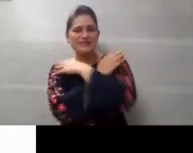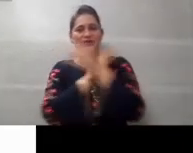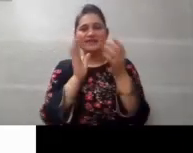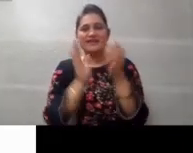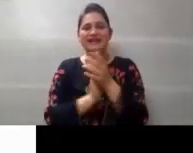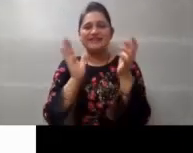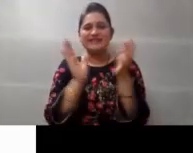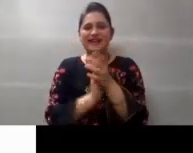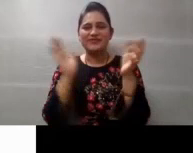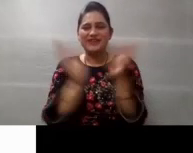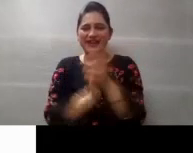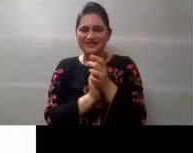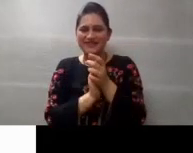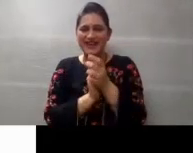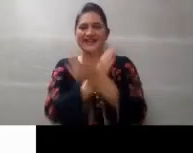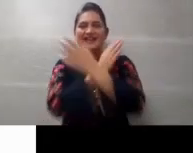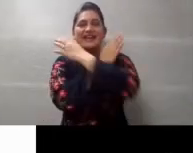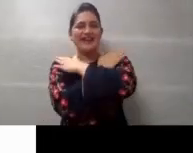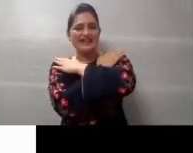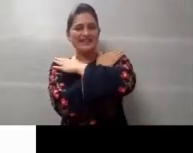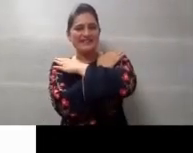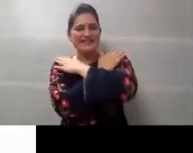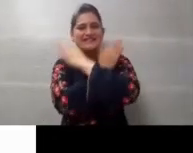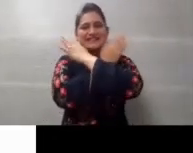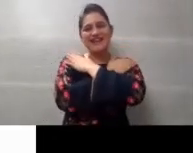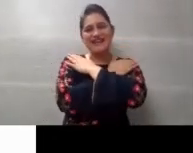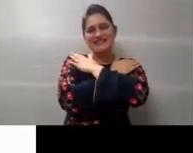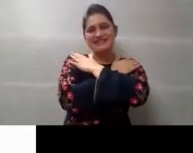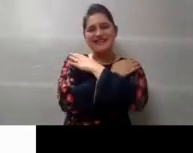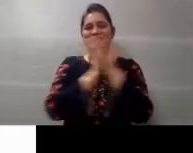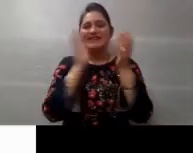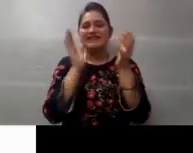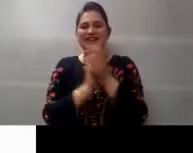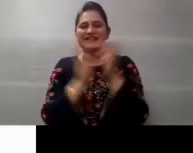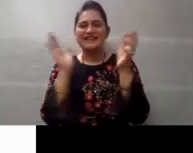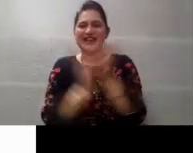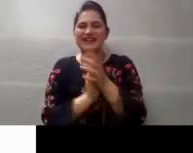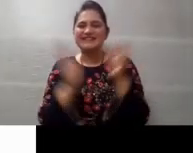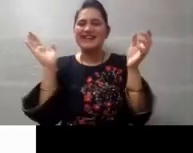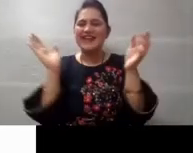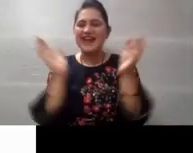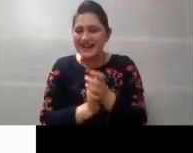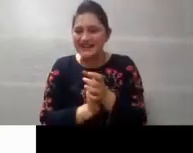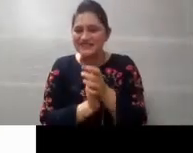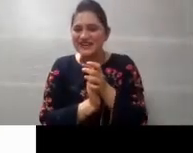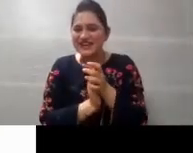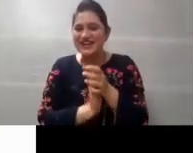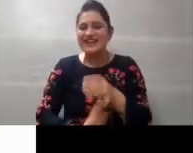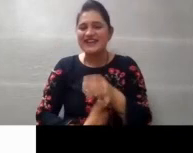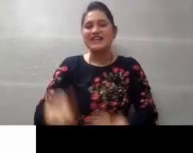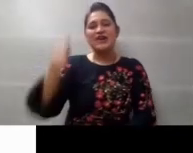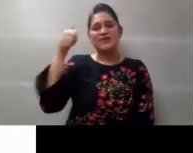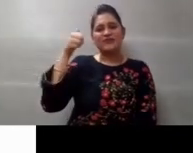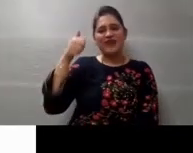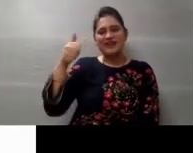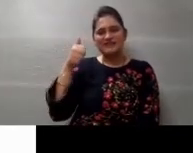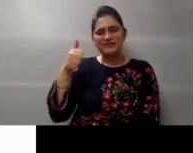92, 93, 94, 95. 96, 97, 98, 99, 100.